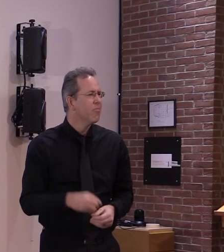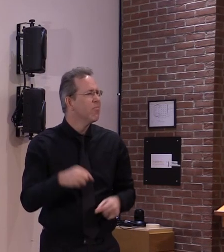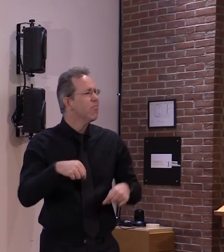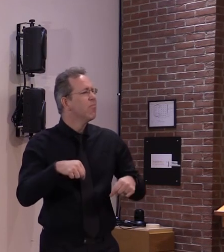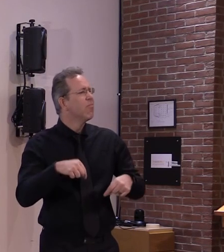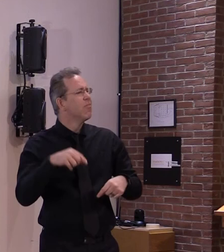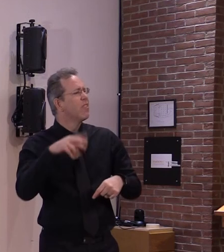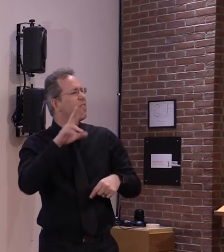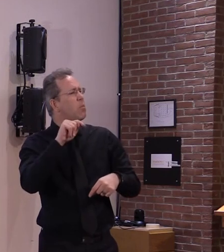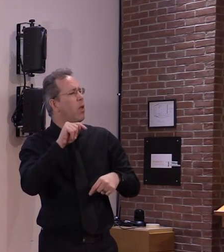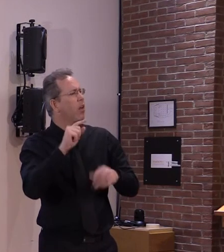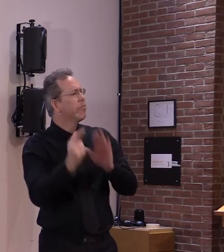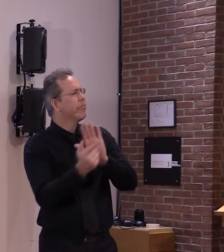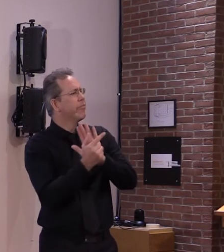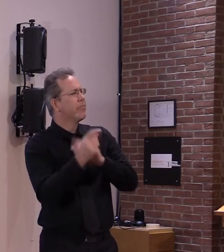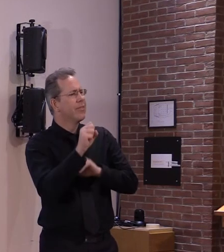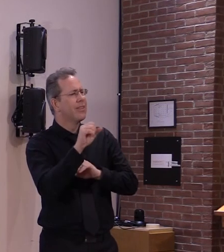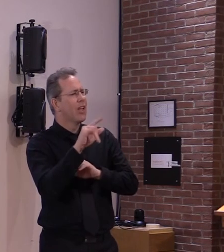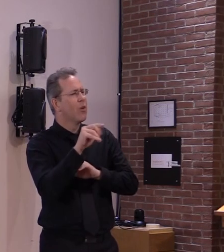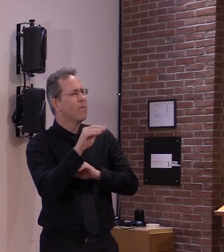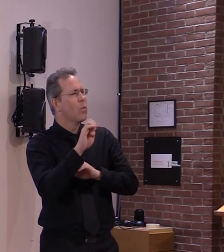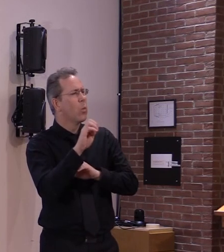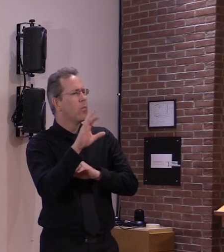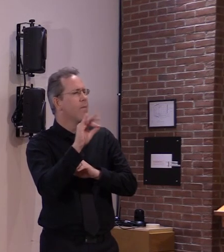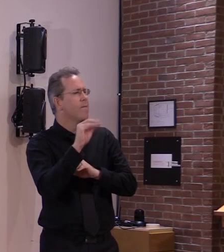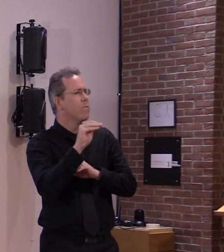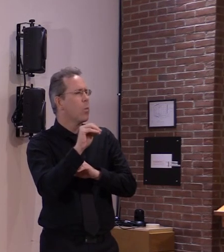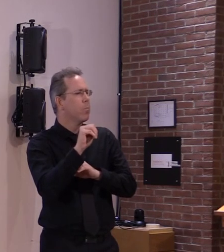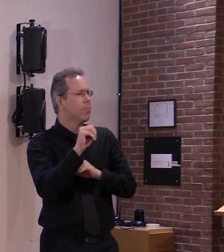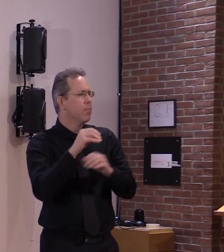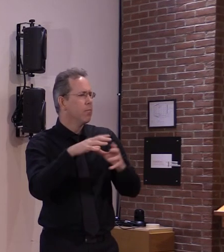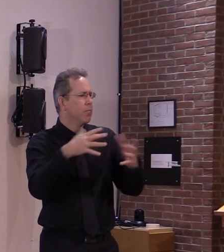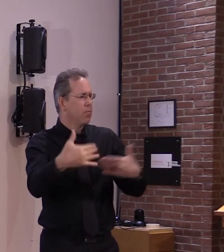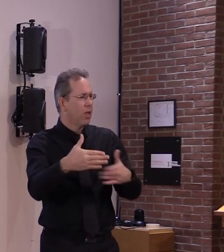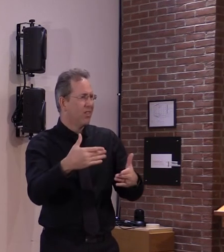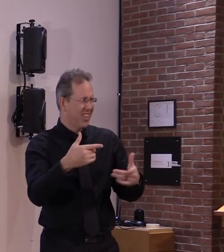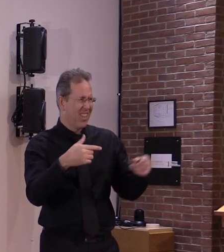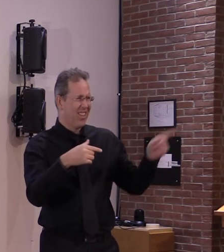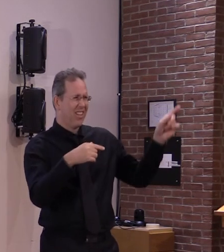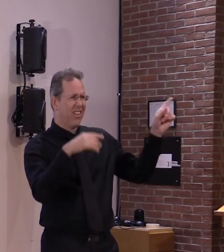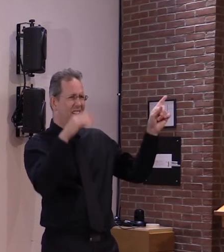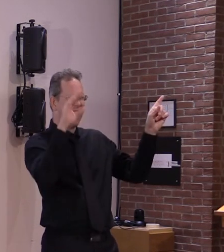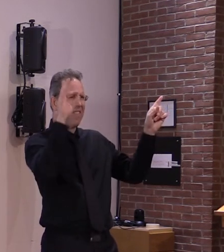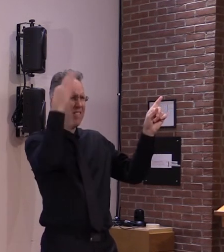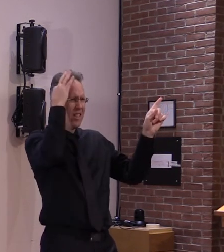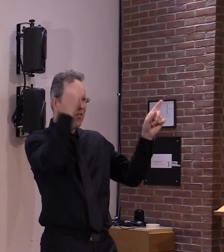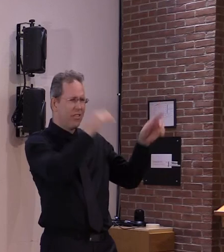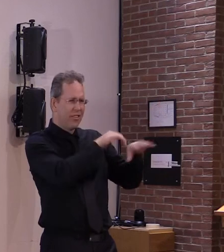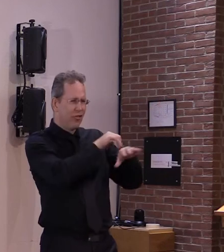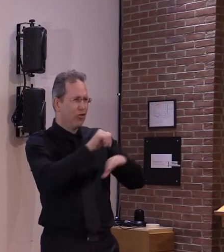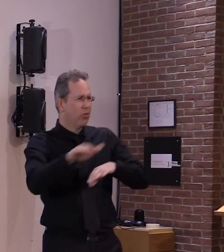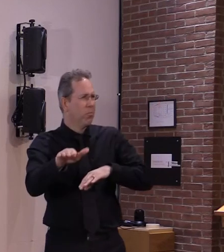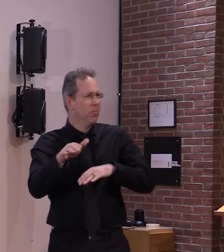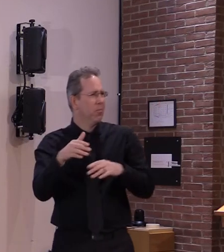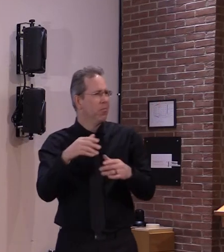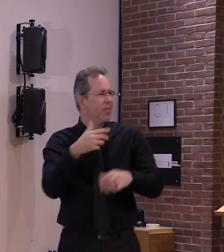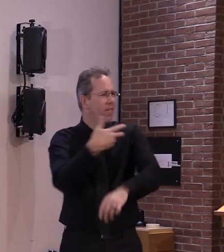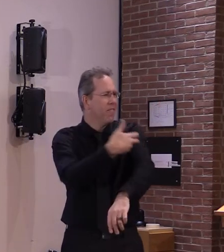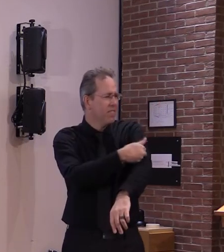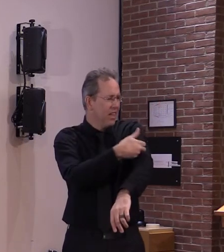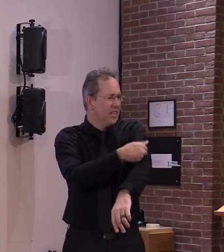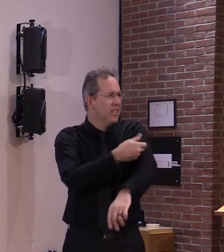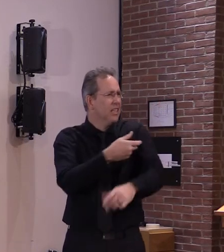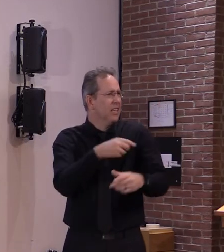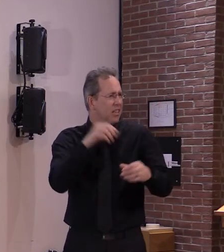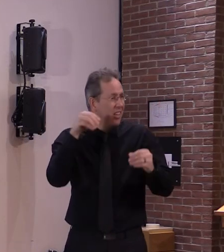to to like dispose of i mean it's not recyclable is it yeah you know i thought uh some styrofoam was